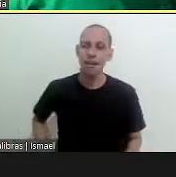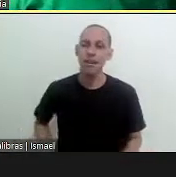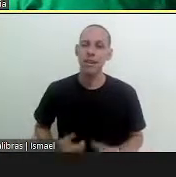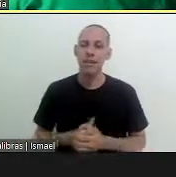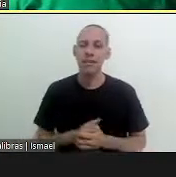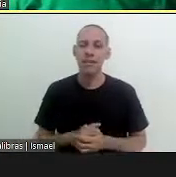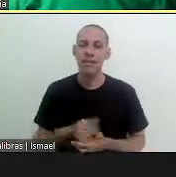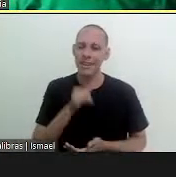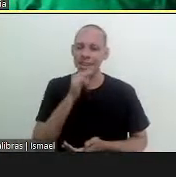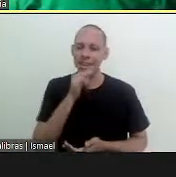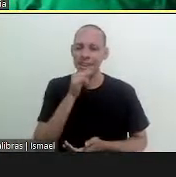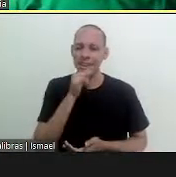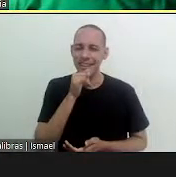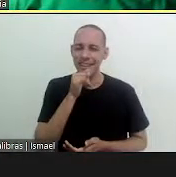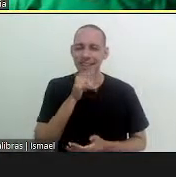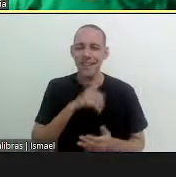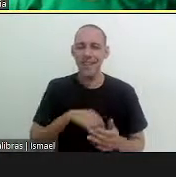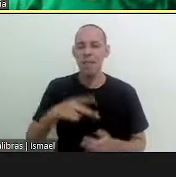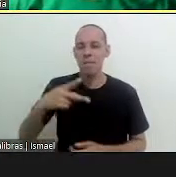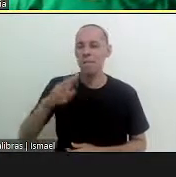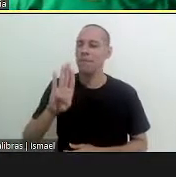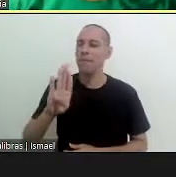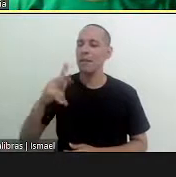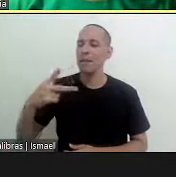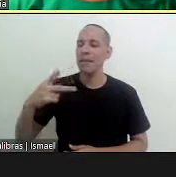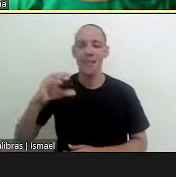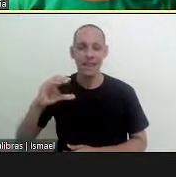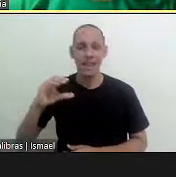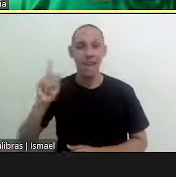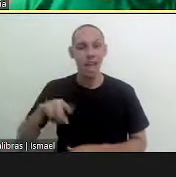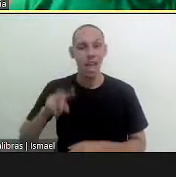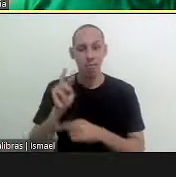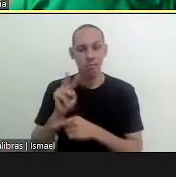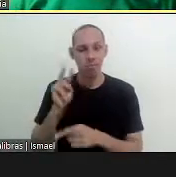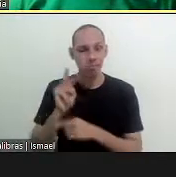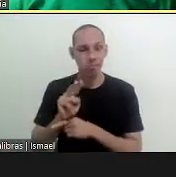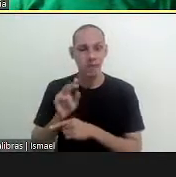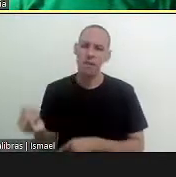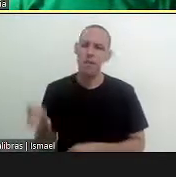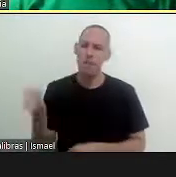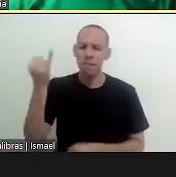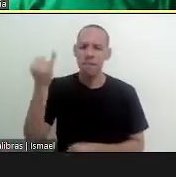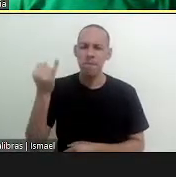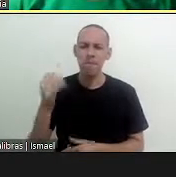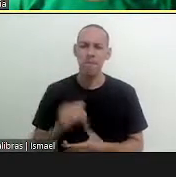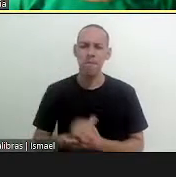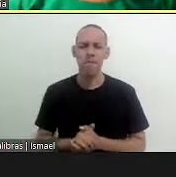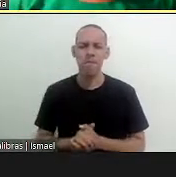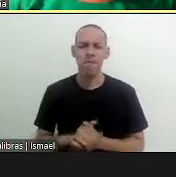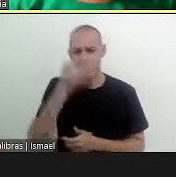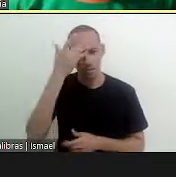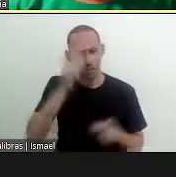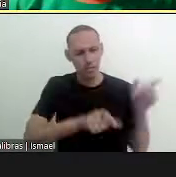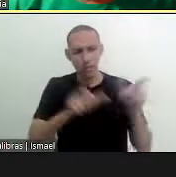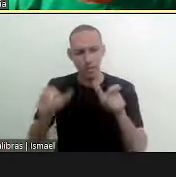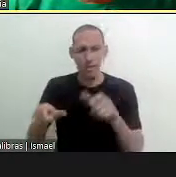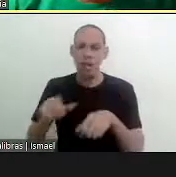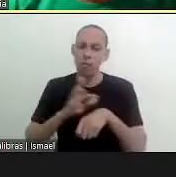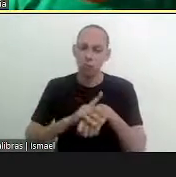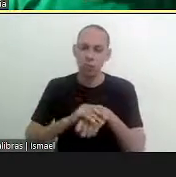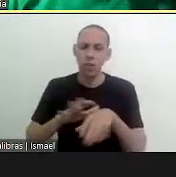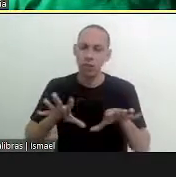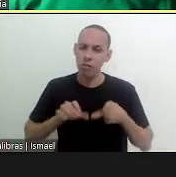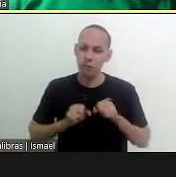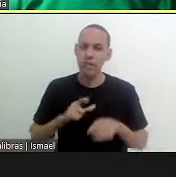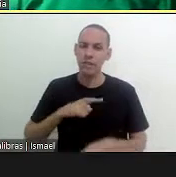government policies with a benefit of the continued support which is something which is very important especially for the